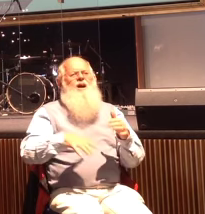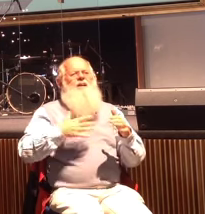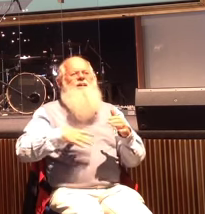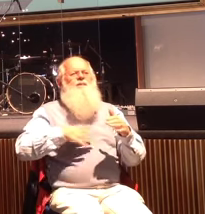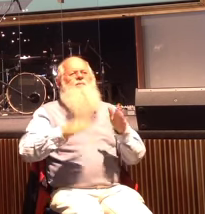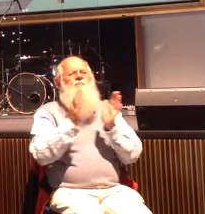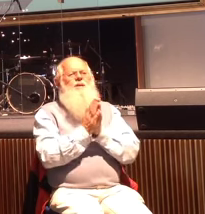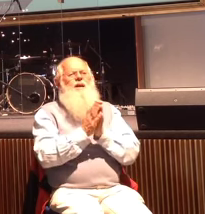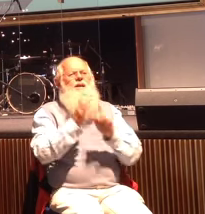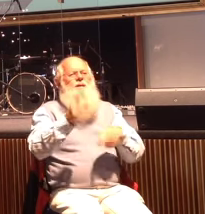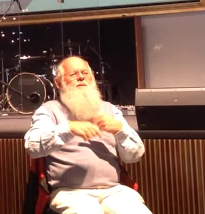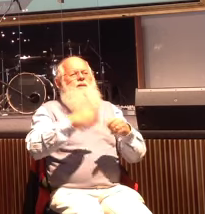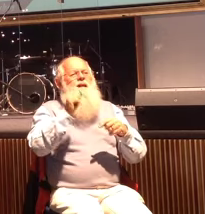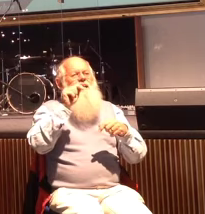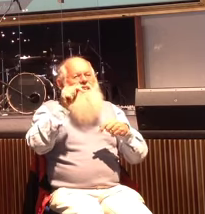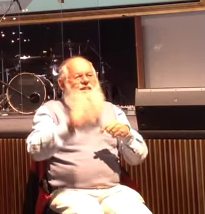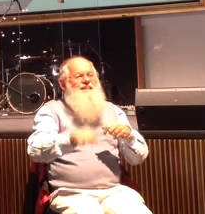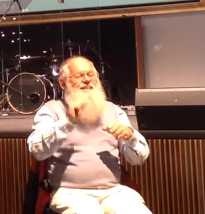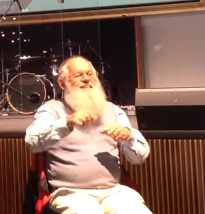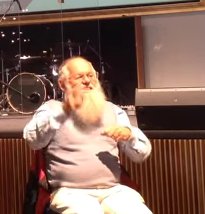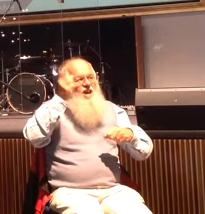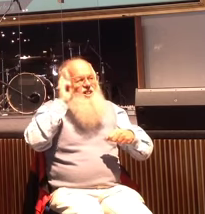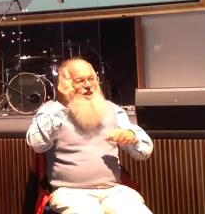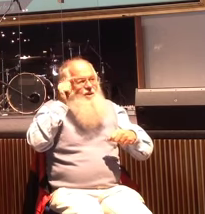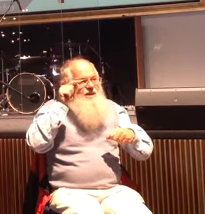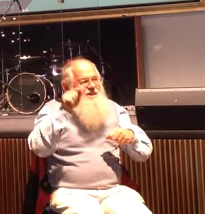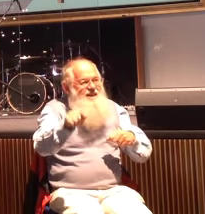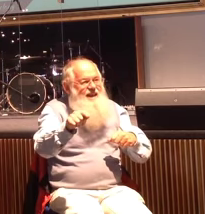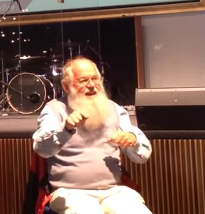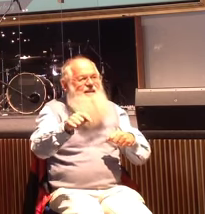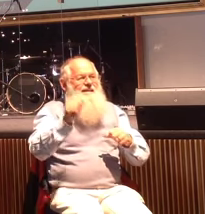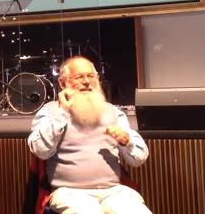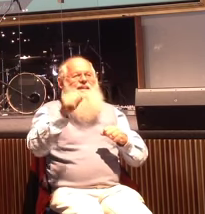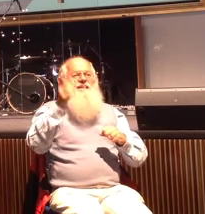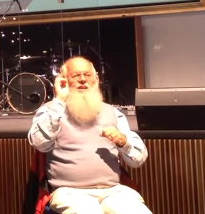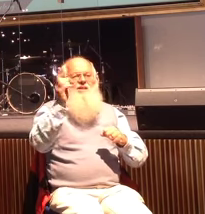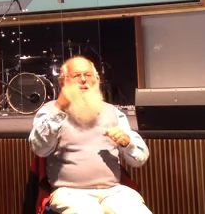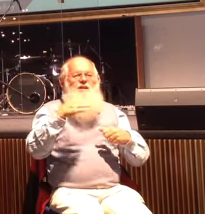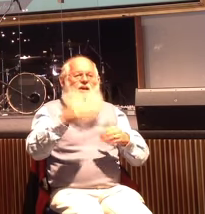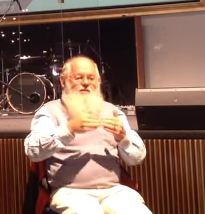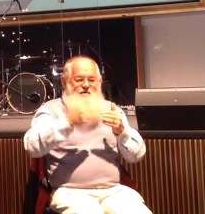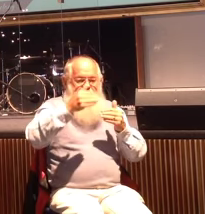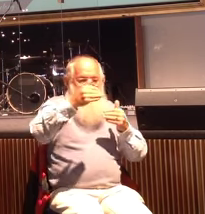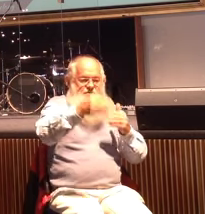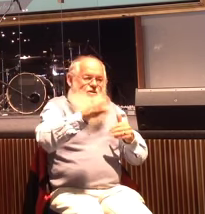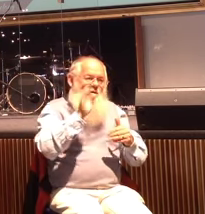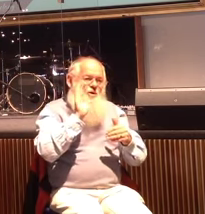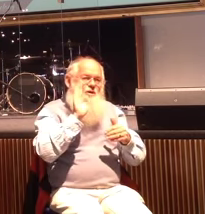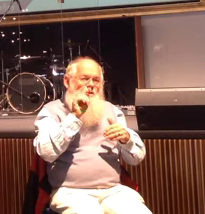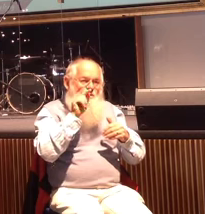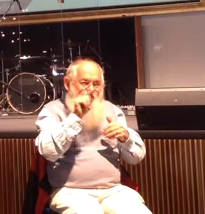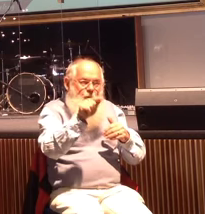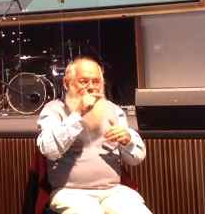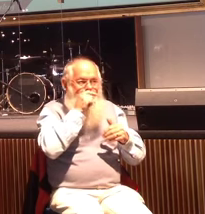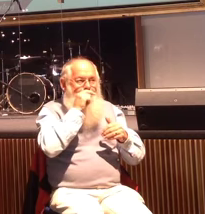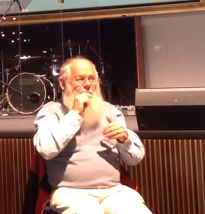Because his authority is there, and his authority will go before you. Jesus not only settled the atmosphere